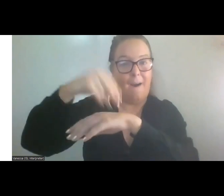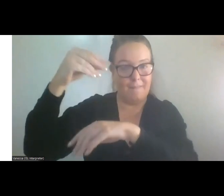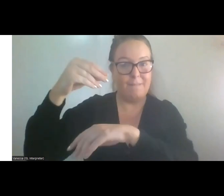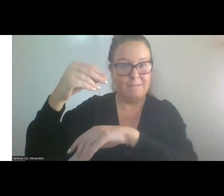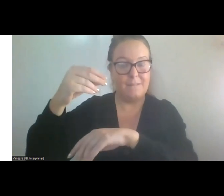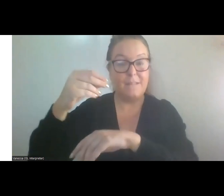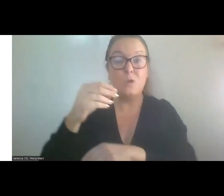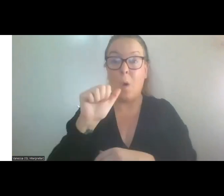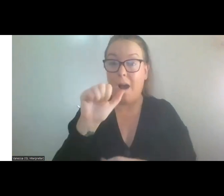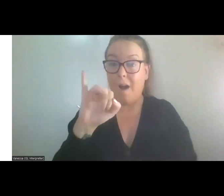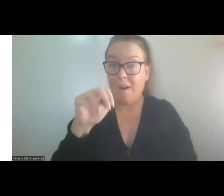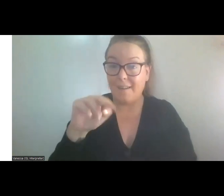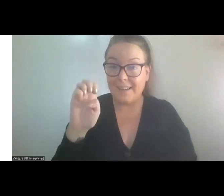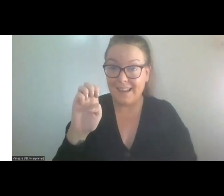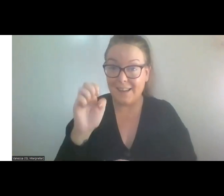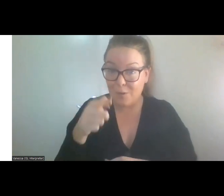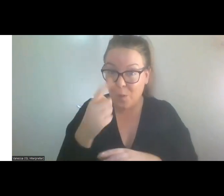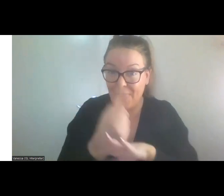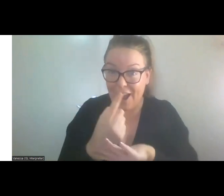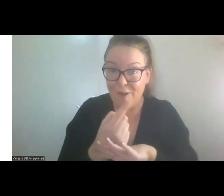Anya, are you there?